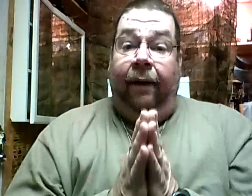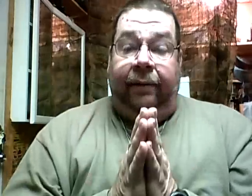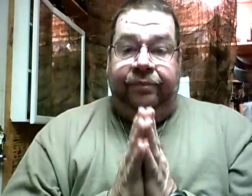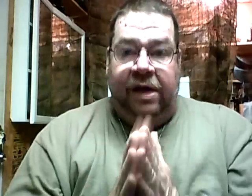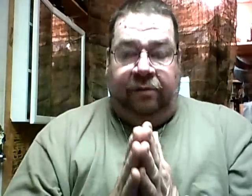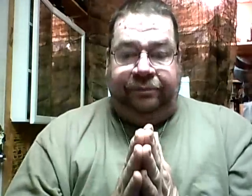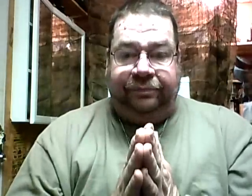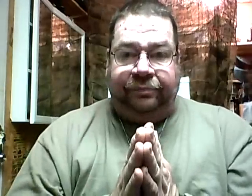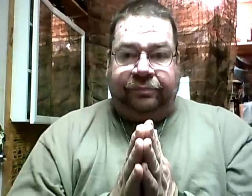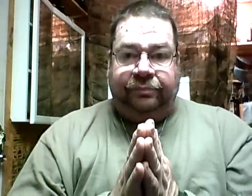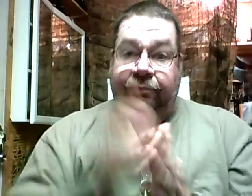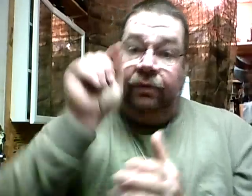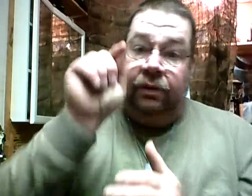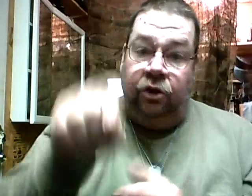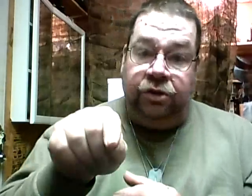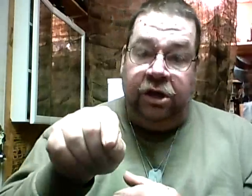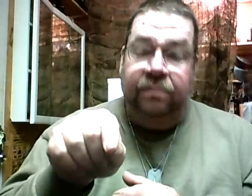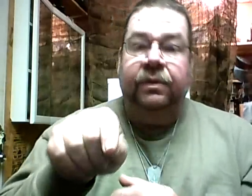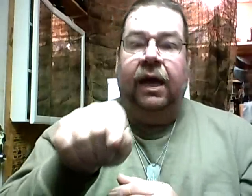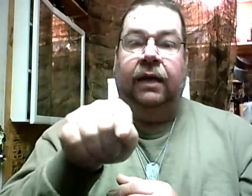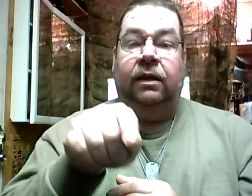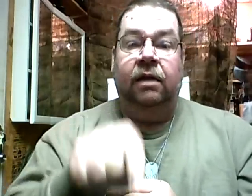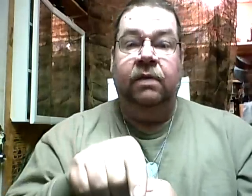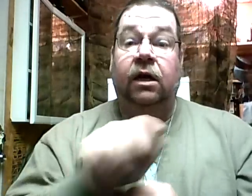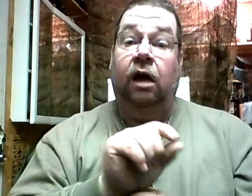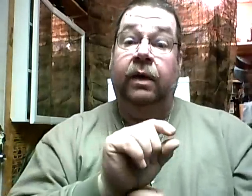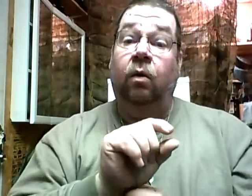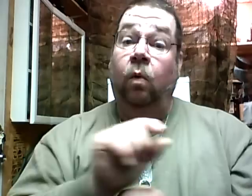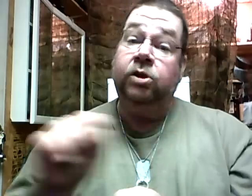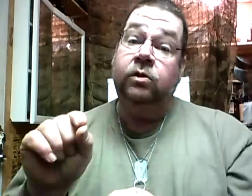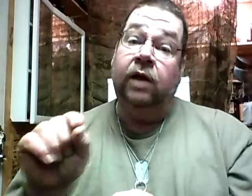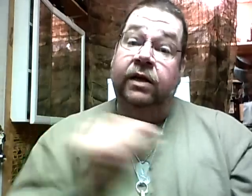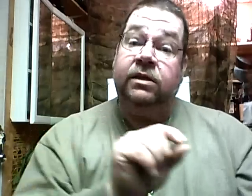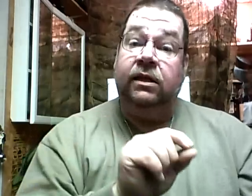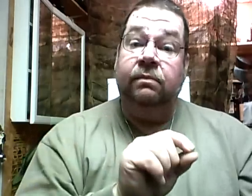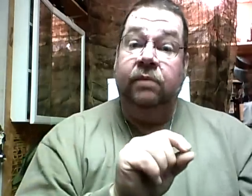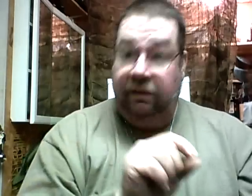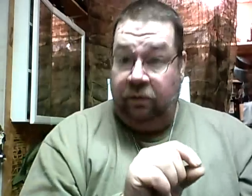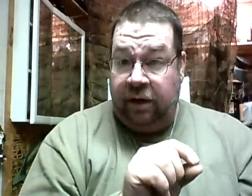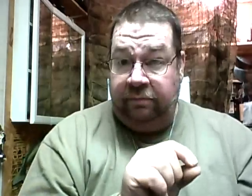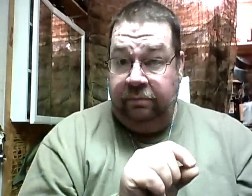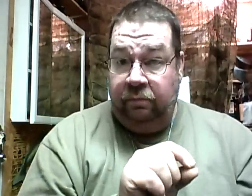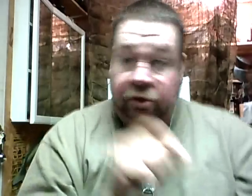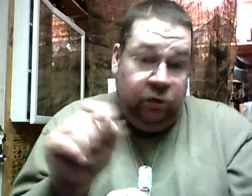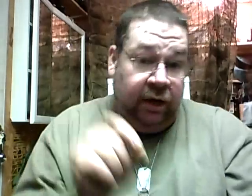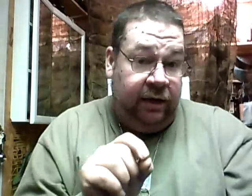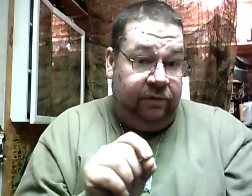All right. Now, new sub and give me a comment on what you would like to see given away. What you would like to have.